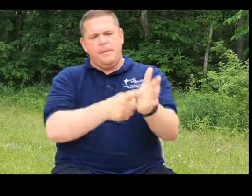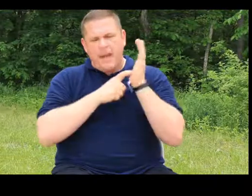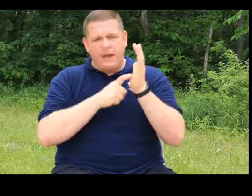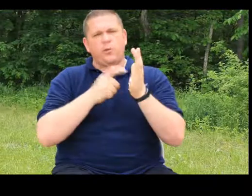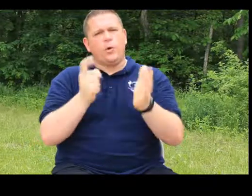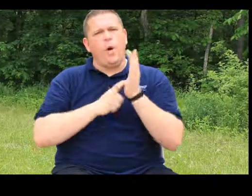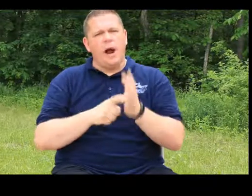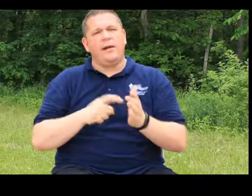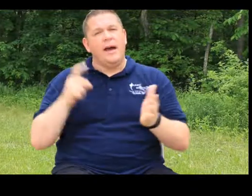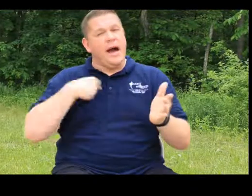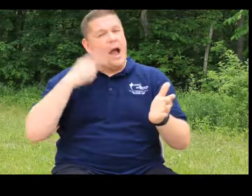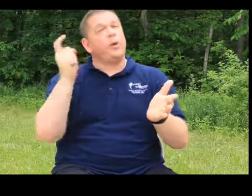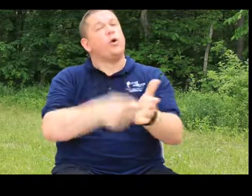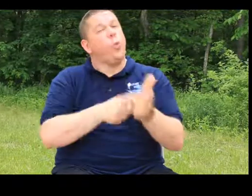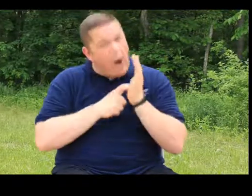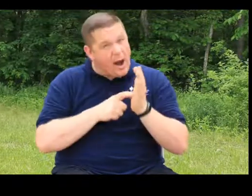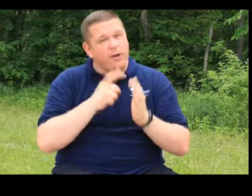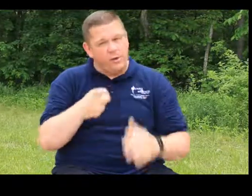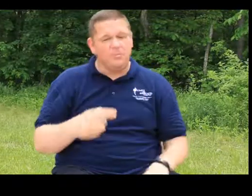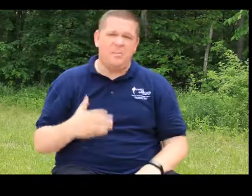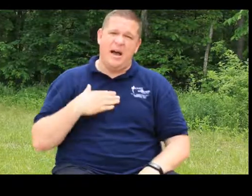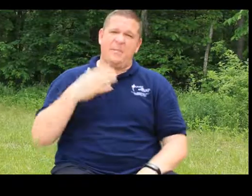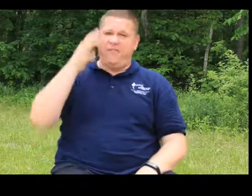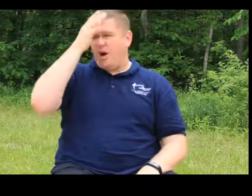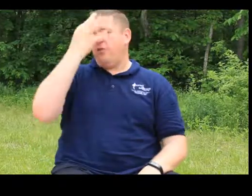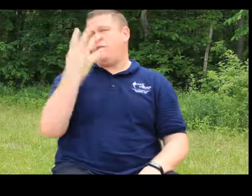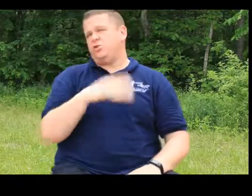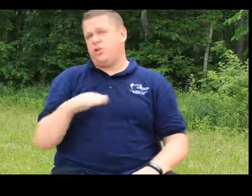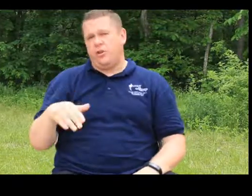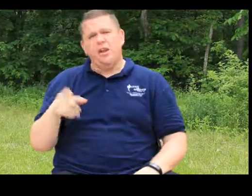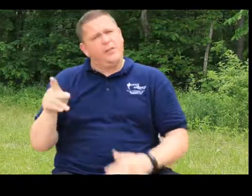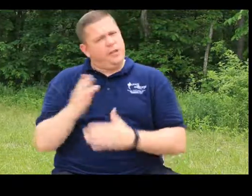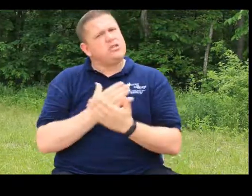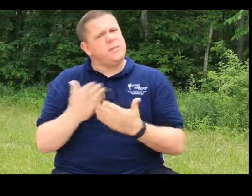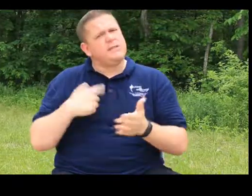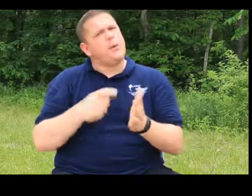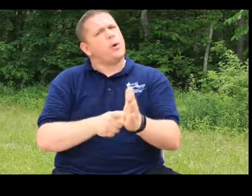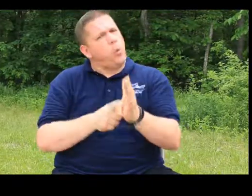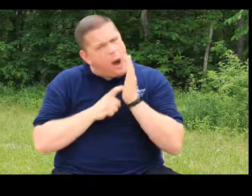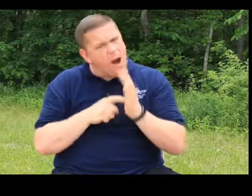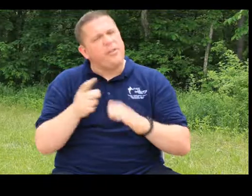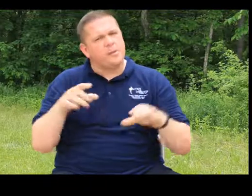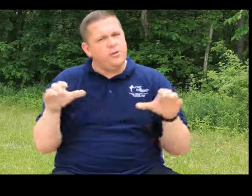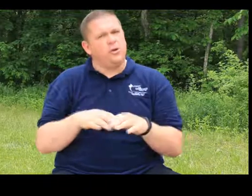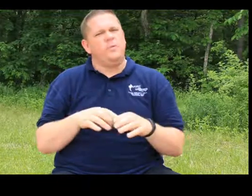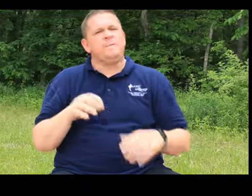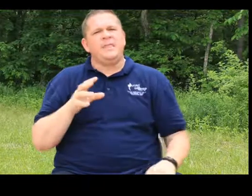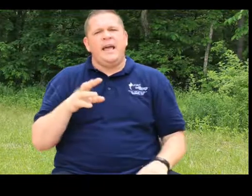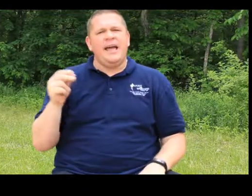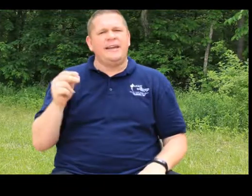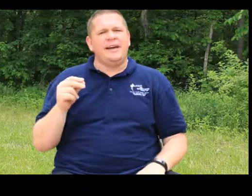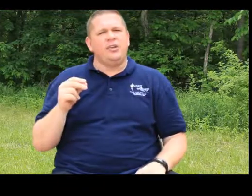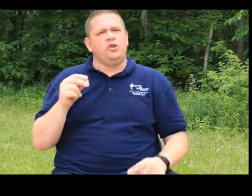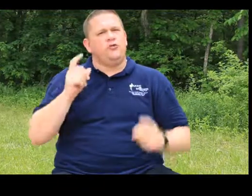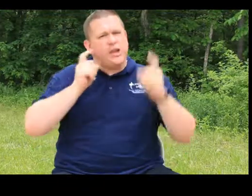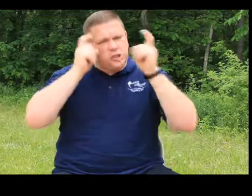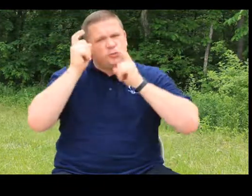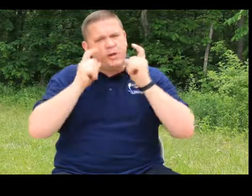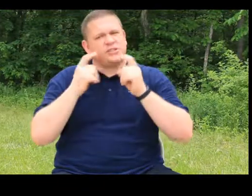Demand or required. I require you. I am a father of four children. There are some things I require them to do. And facial expressions